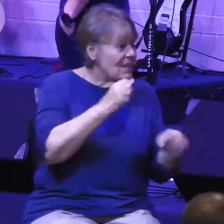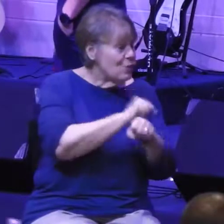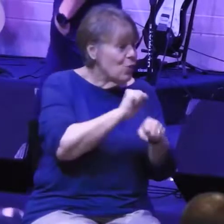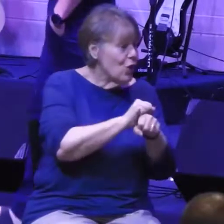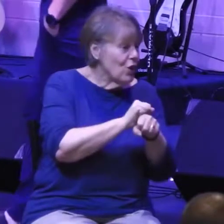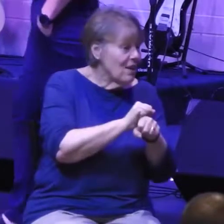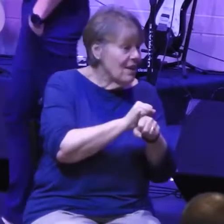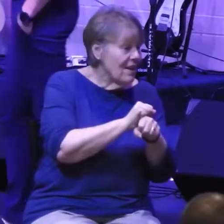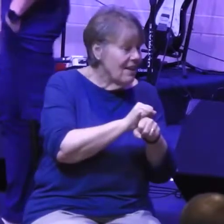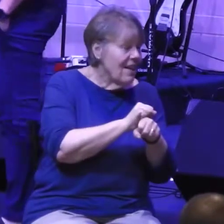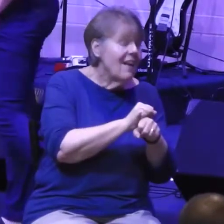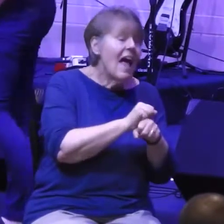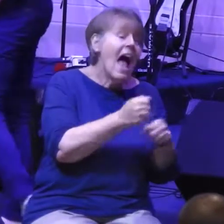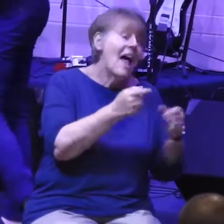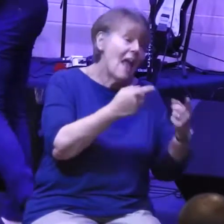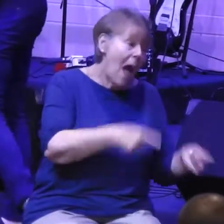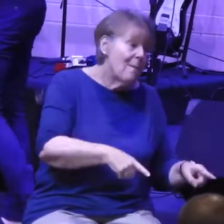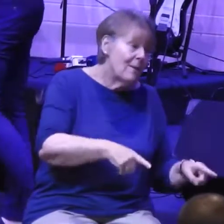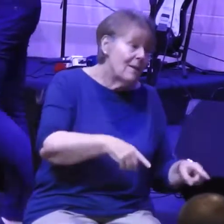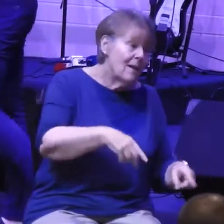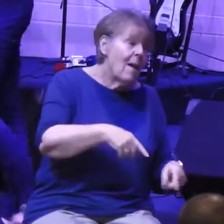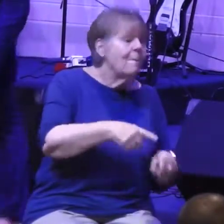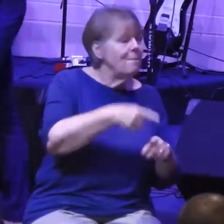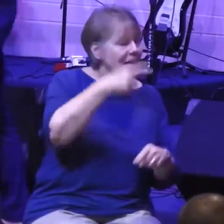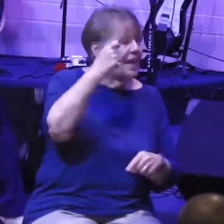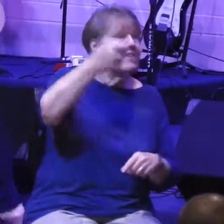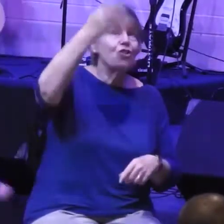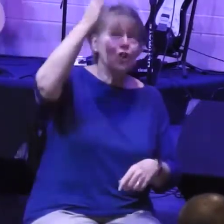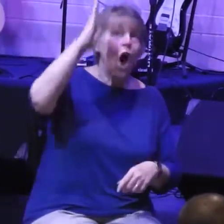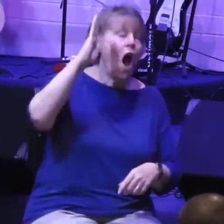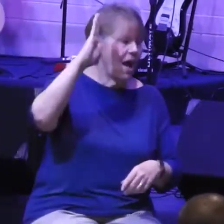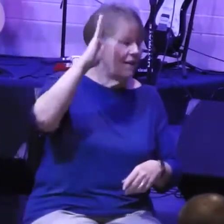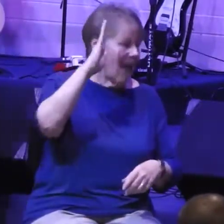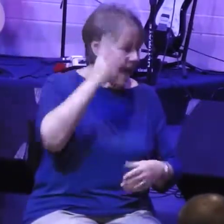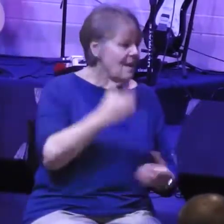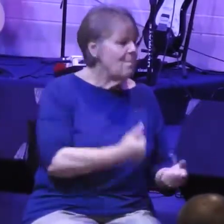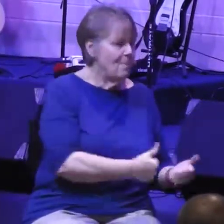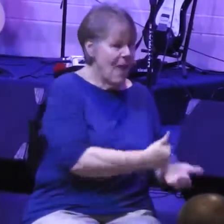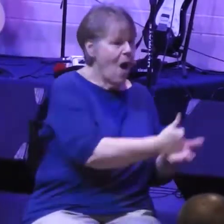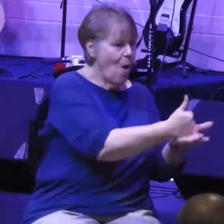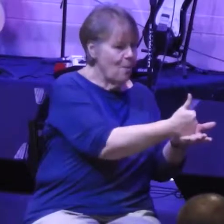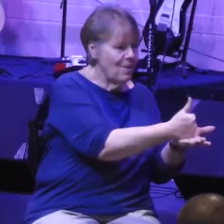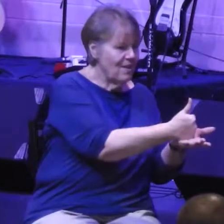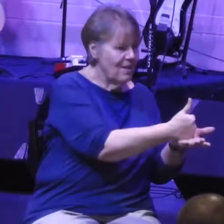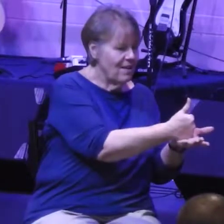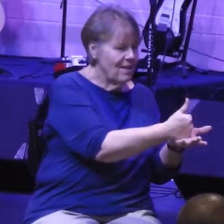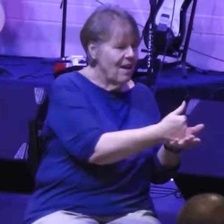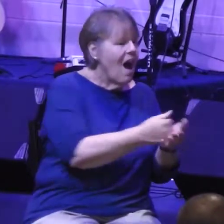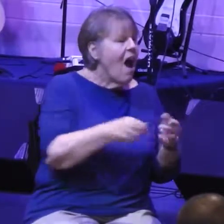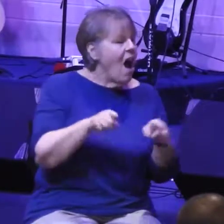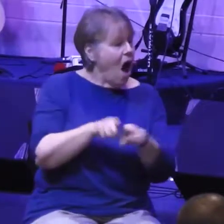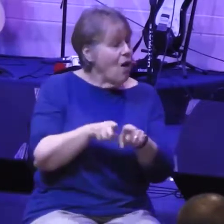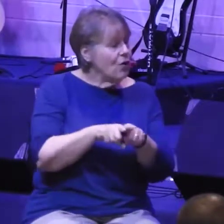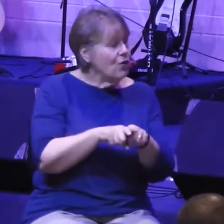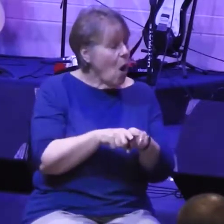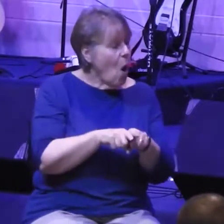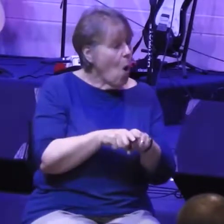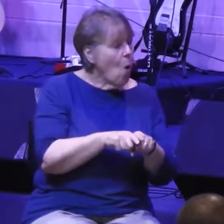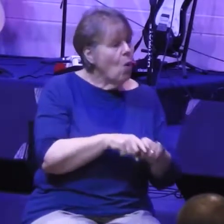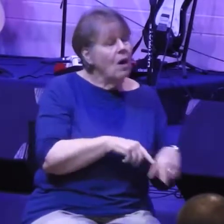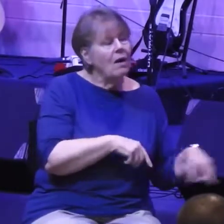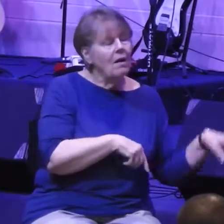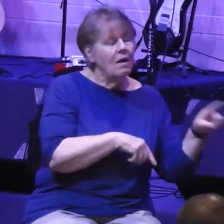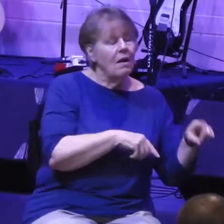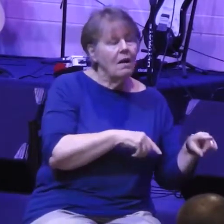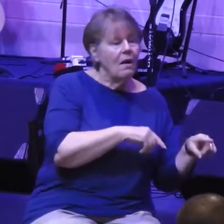with the help of our God. Also in those days, the nobles of Judah were sending many letters